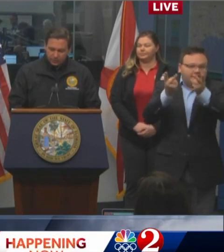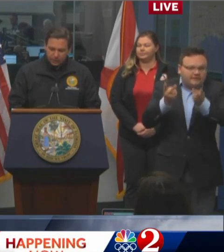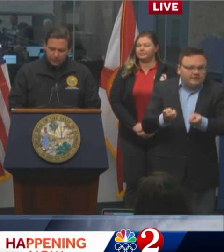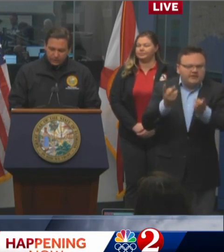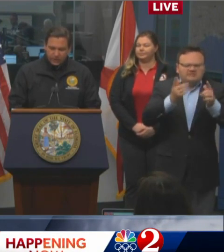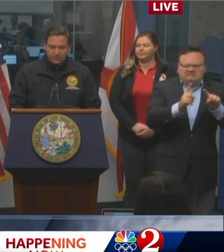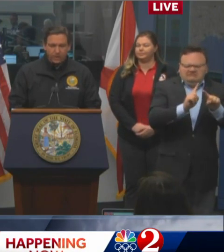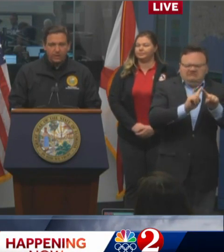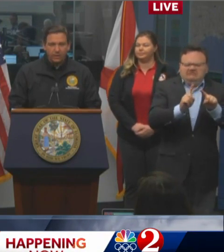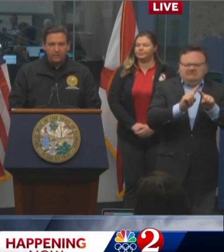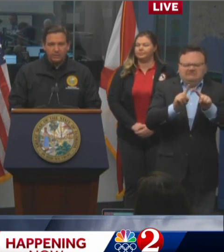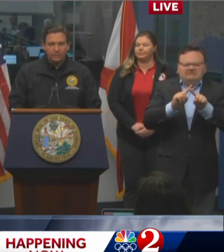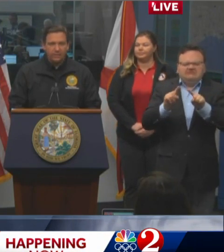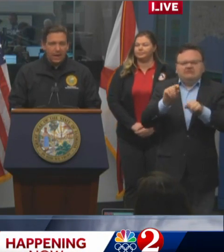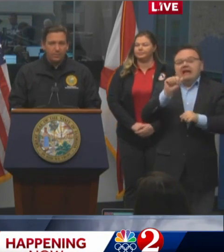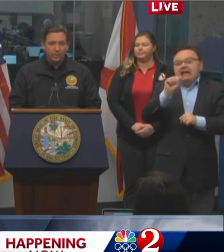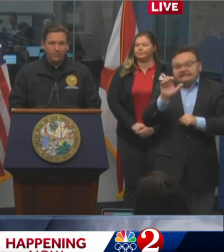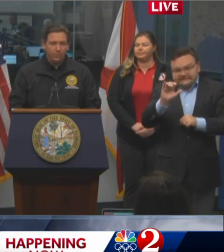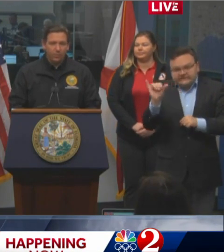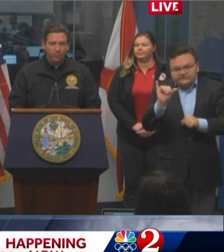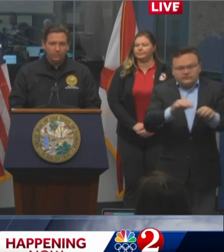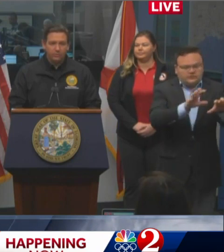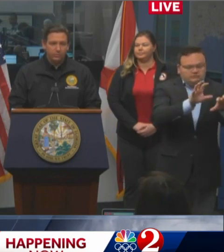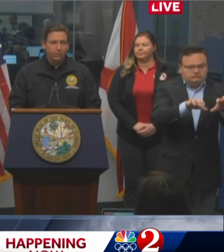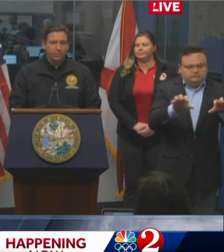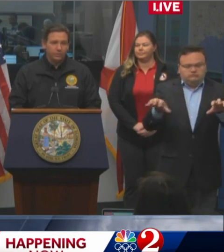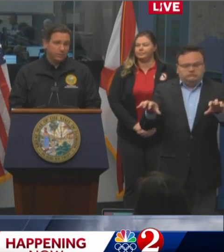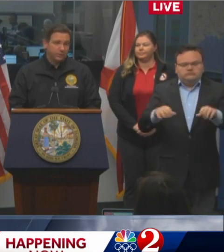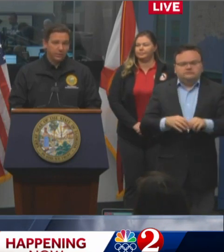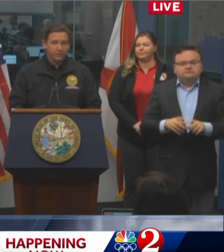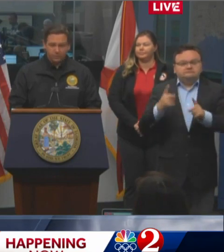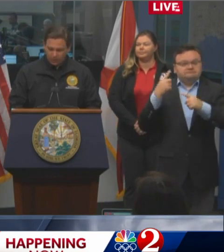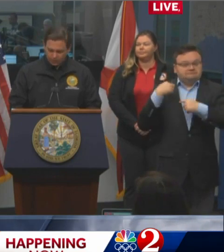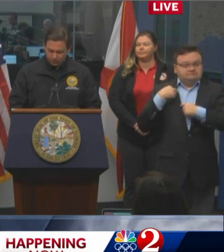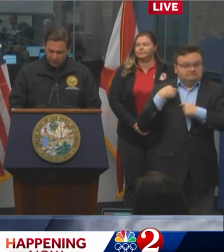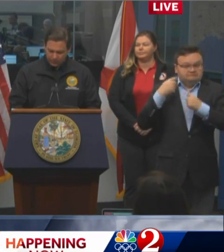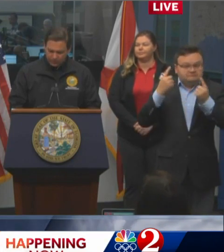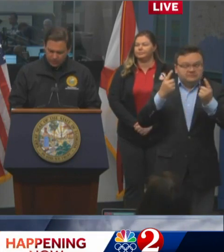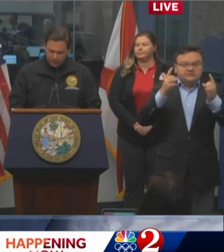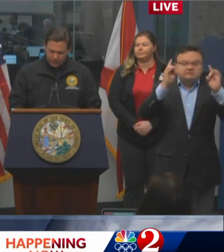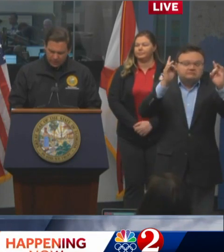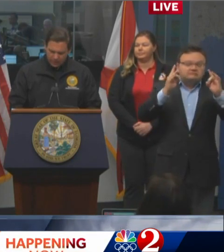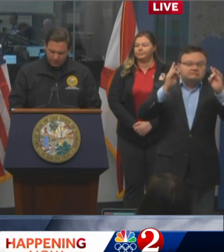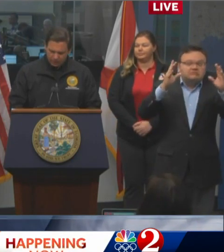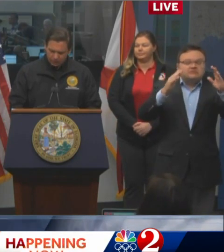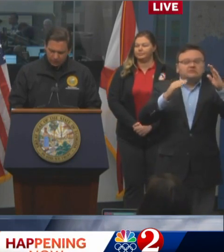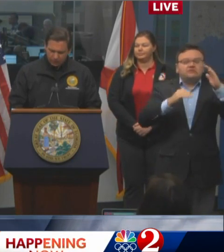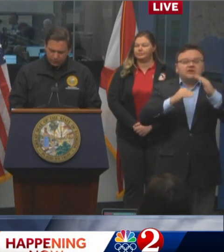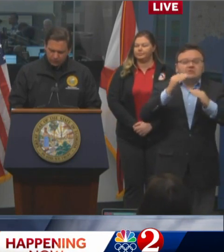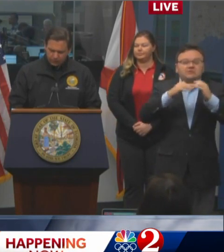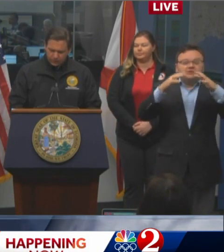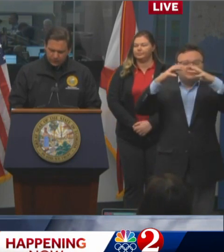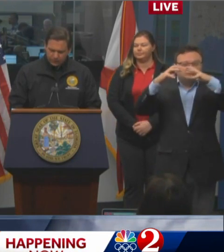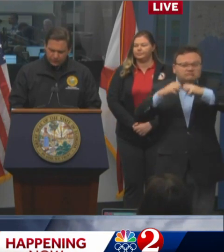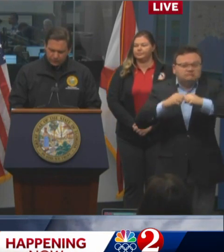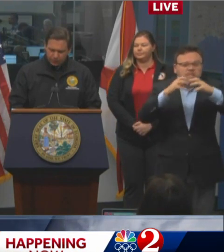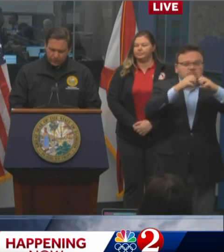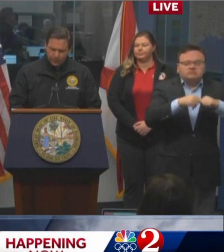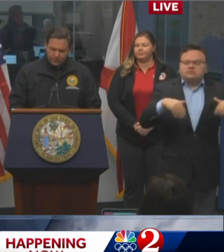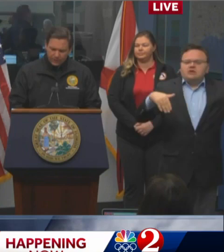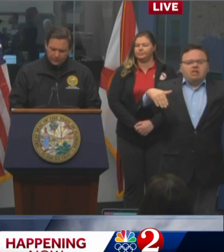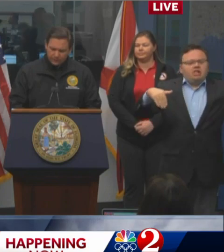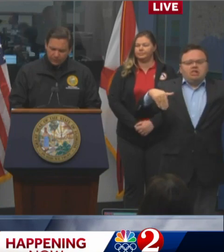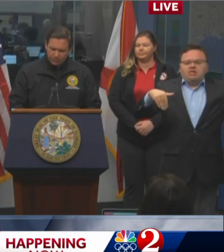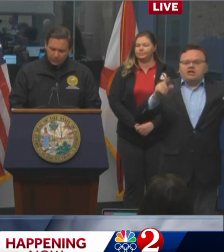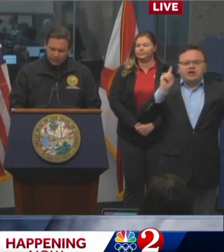logistical staging areas. There's not been reports of really significant structural damage anywhere in Florida. Fortunately, at this